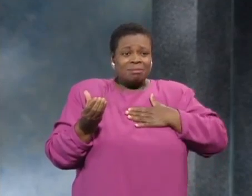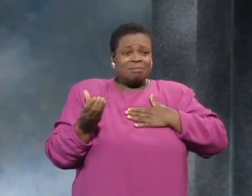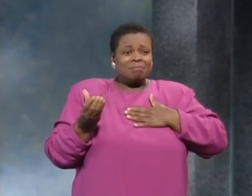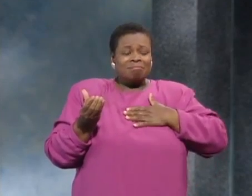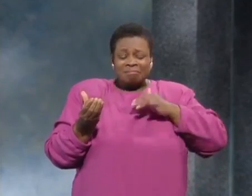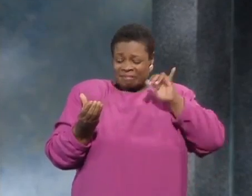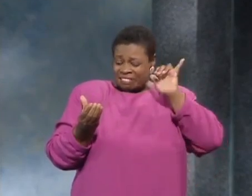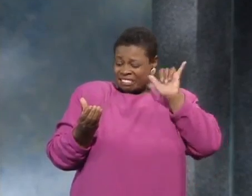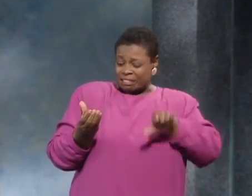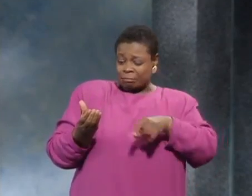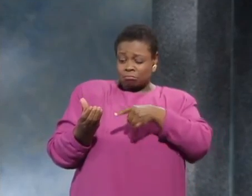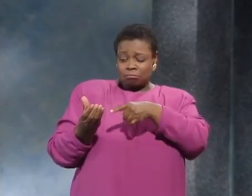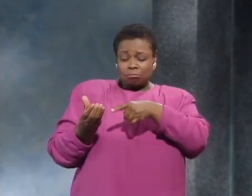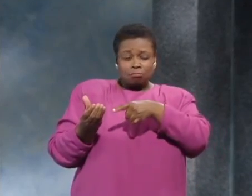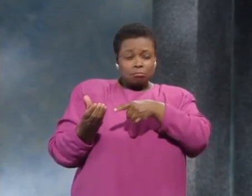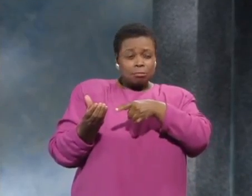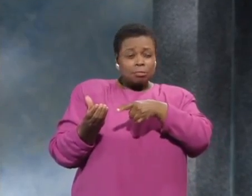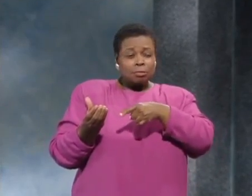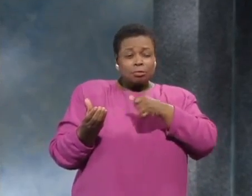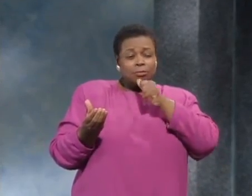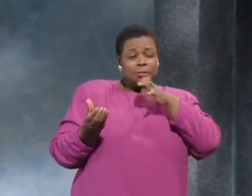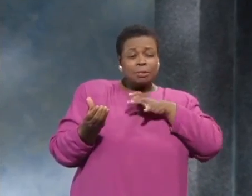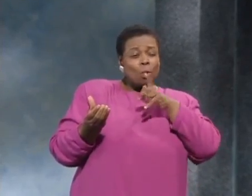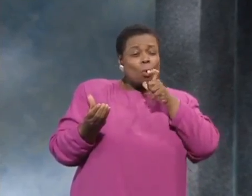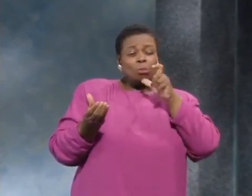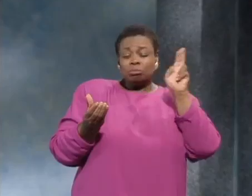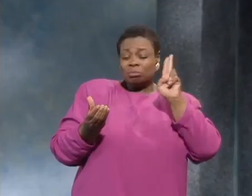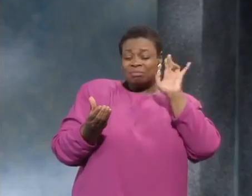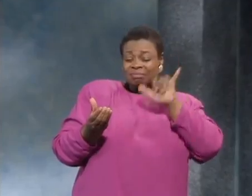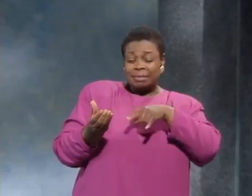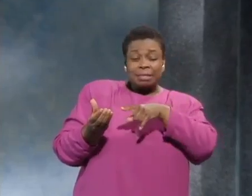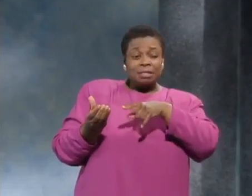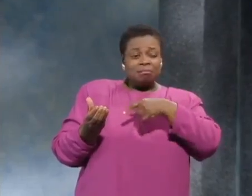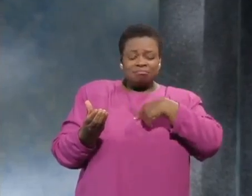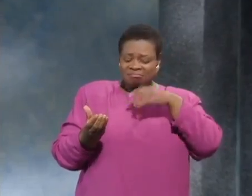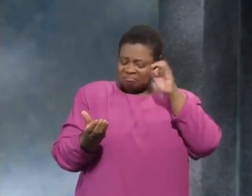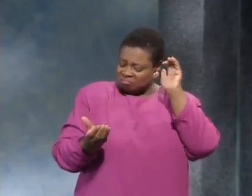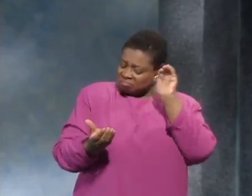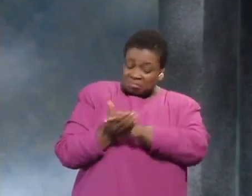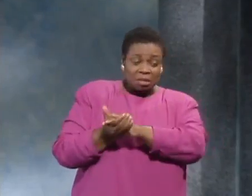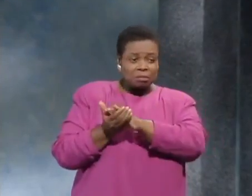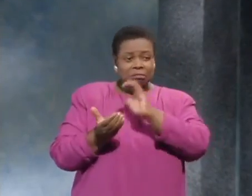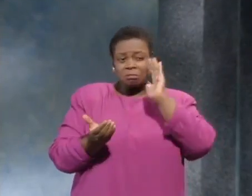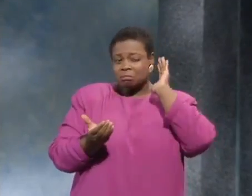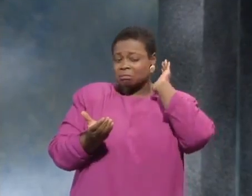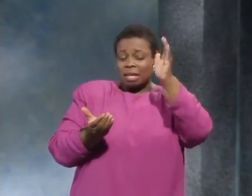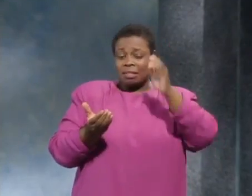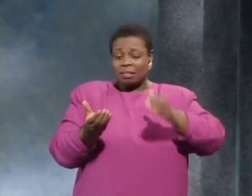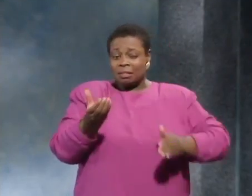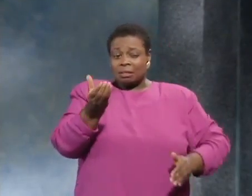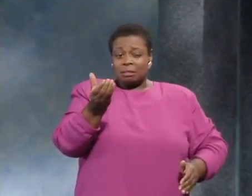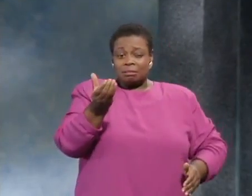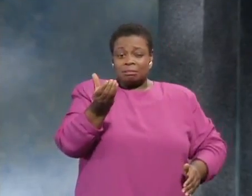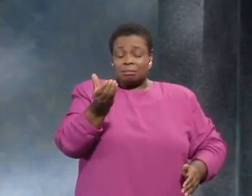And he said, This, this is the shoe. The woman who will fit this shoe, I will marry her.